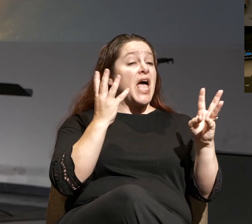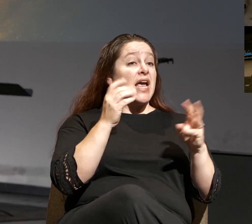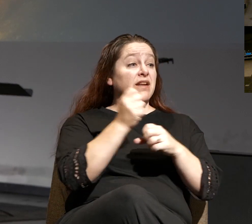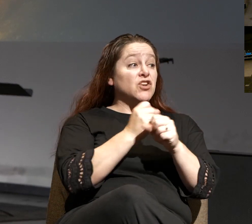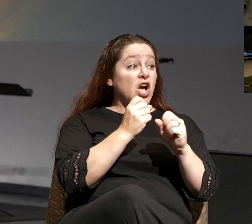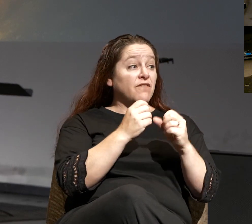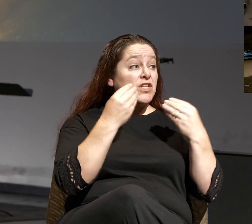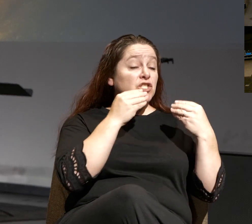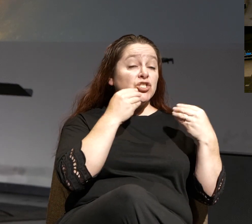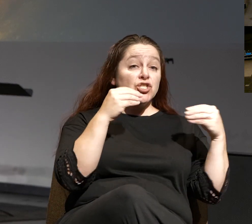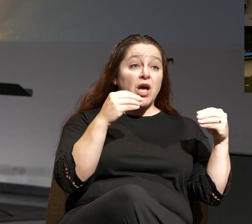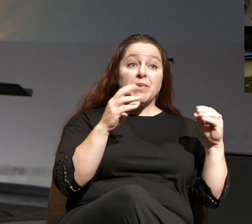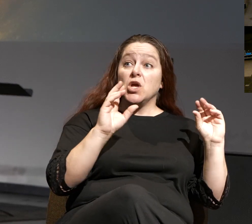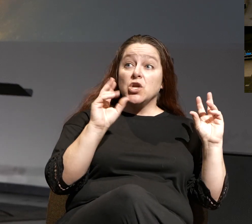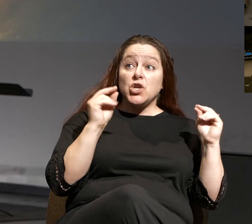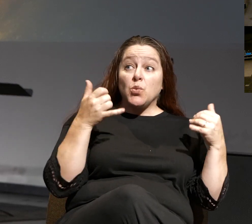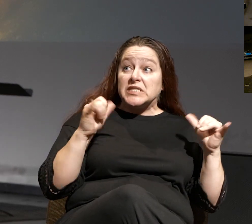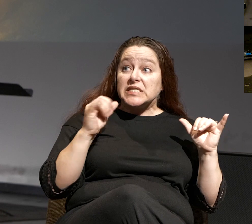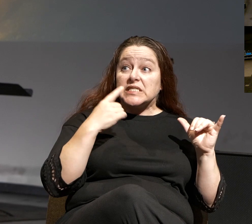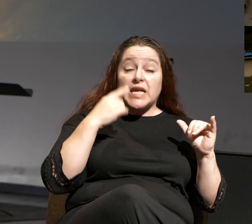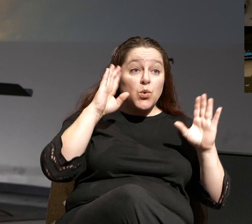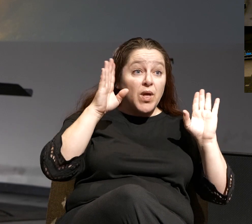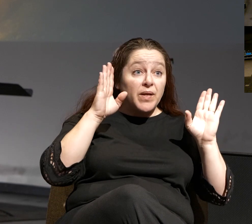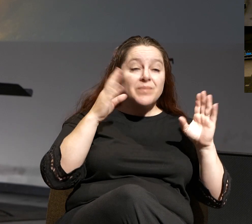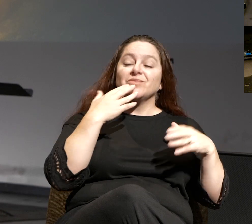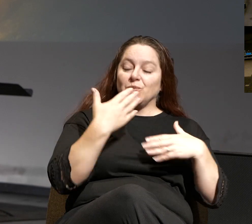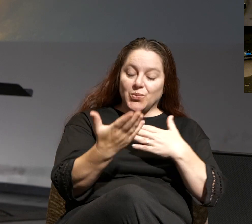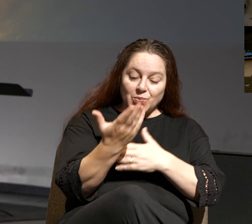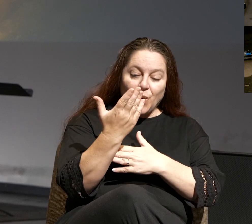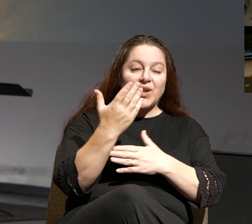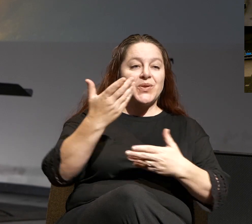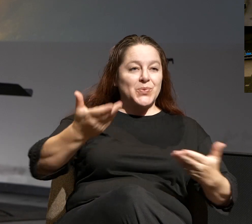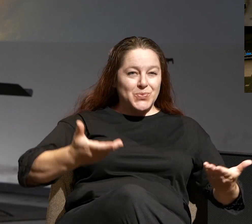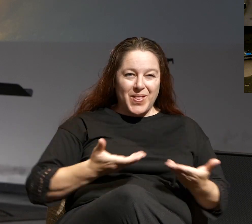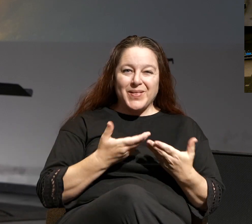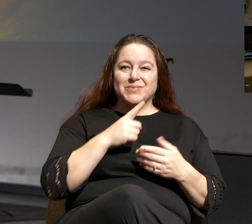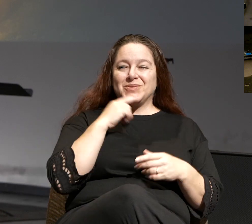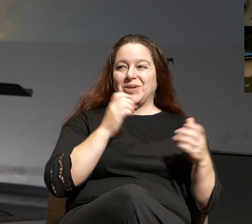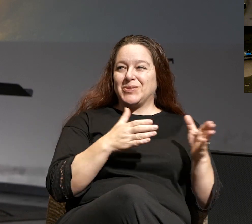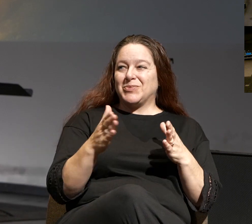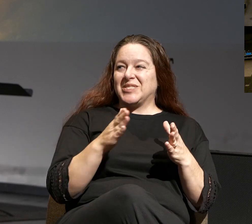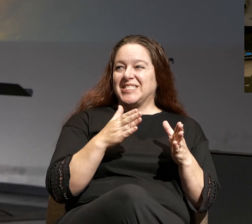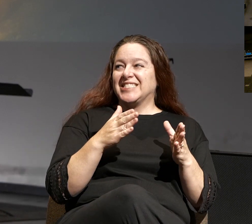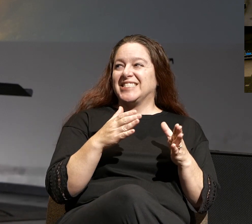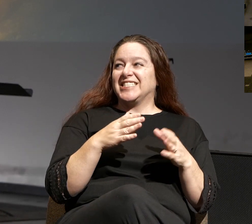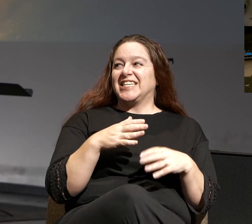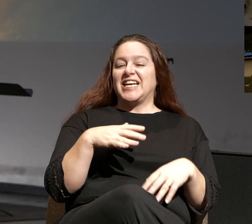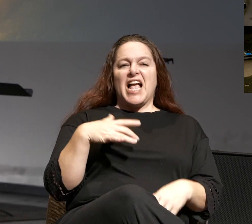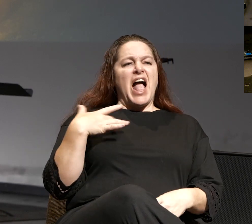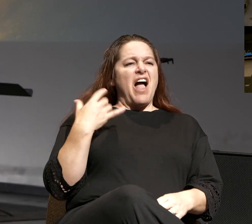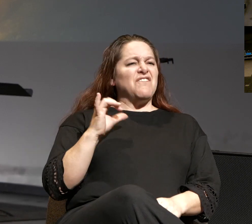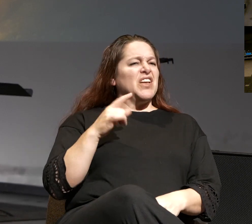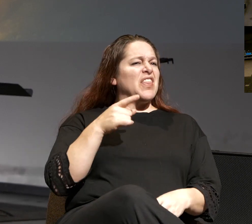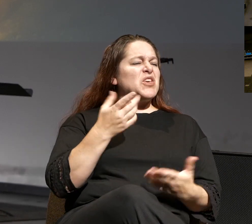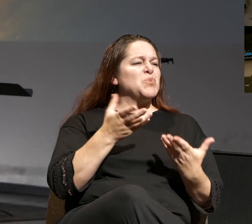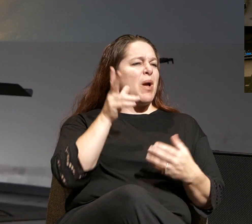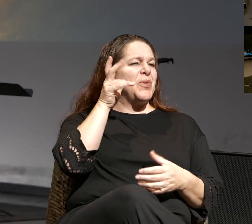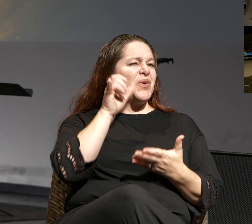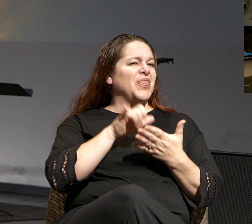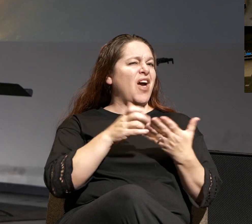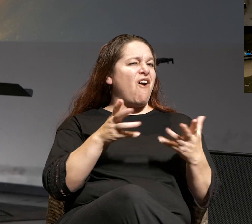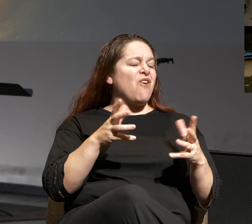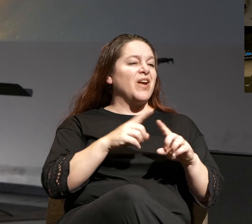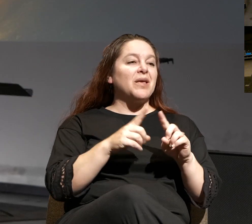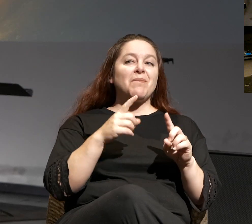and welcome, well, good morning and welcome. Welcome to Desert Breeze. But I have a feeling that you got that two or three times already. We love